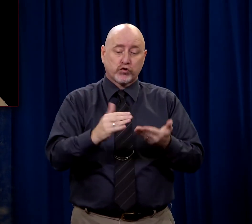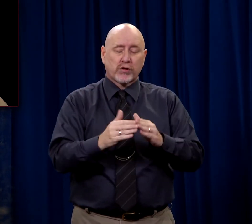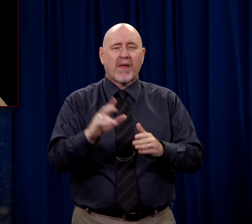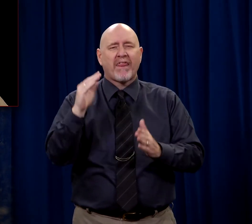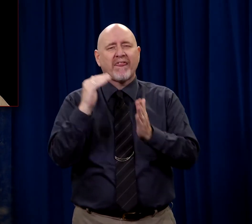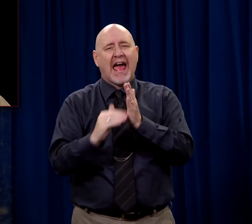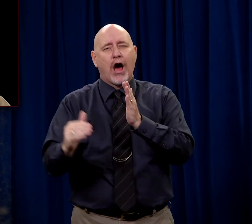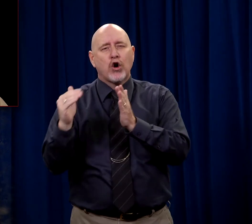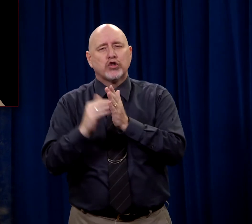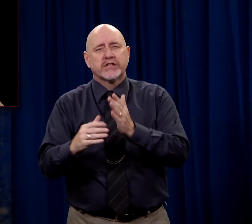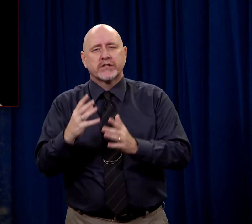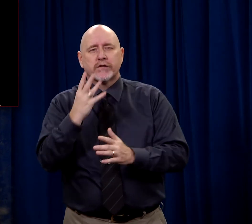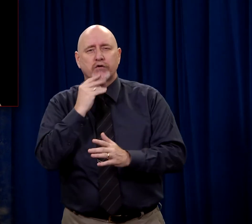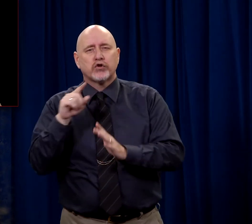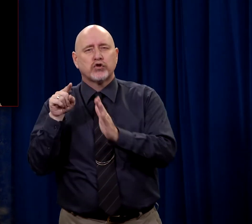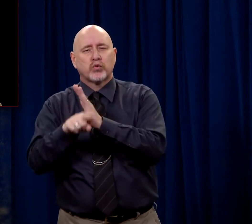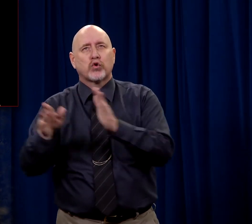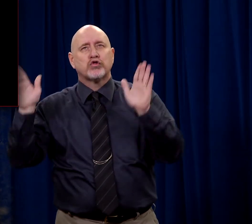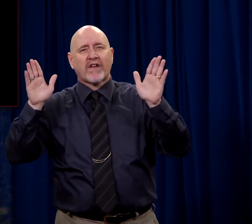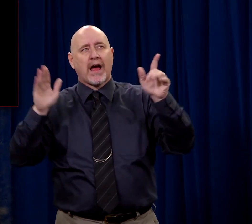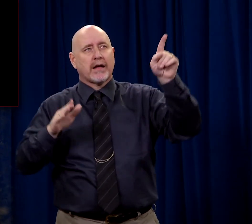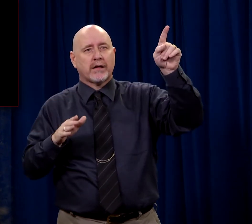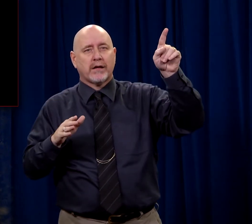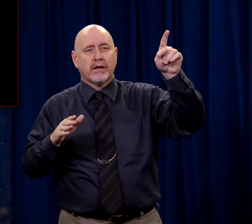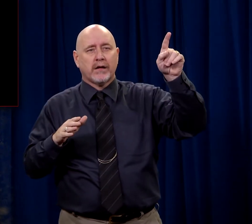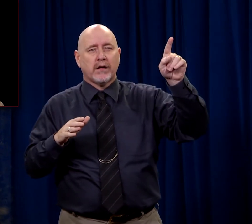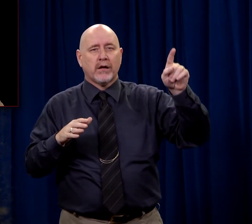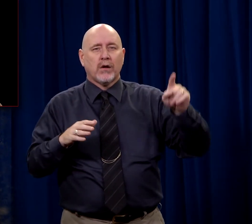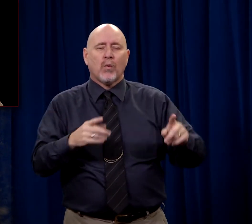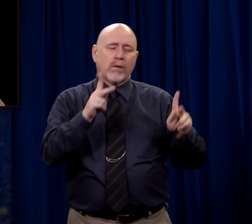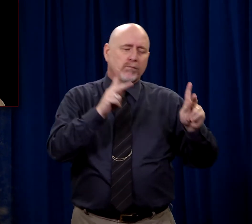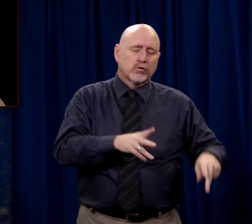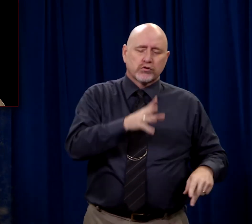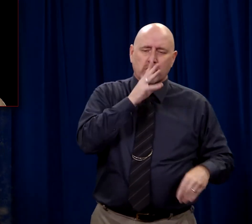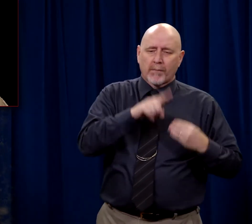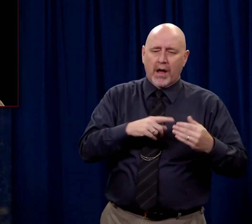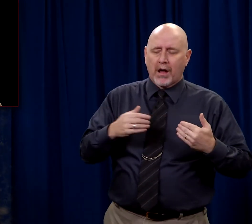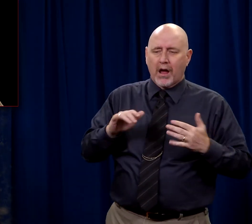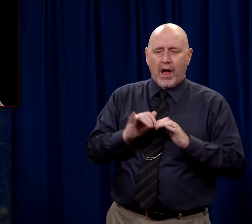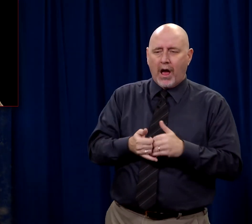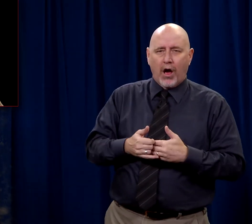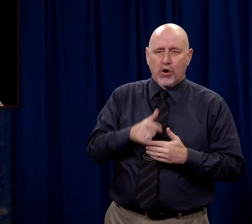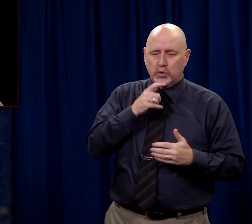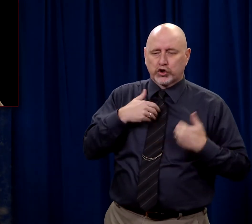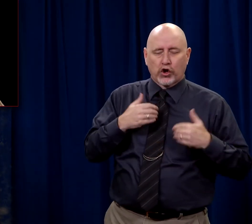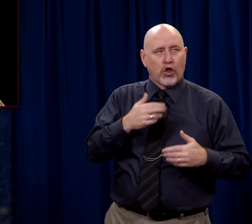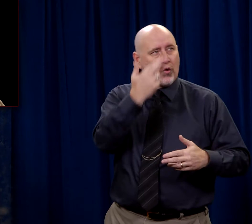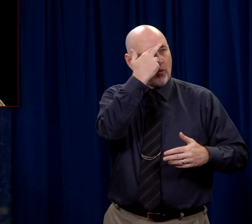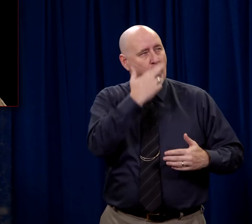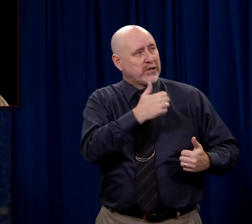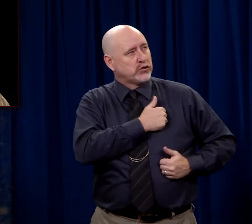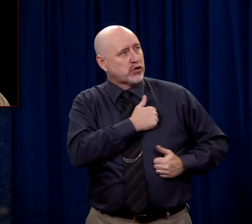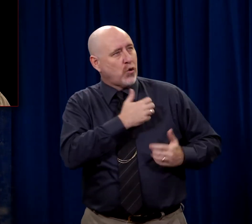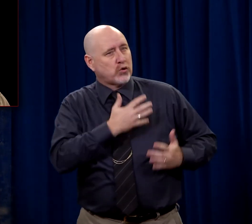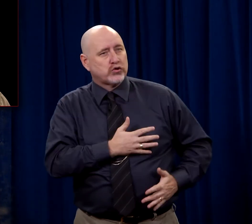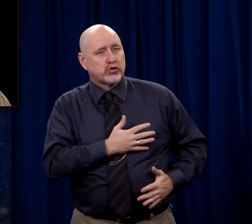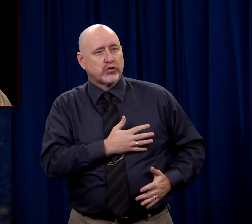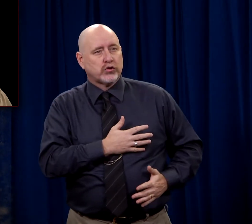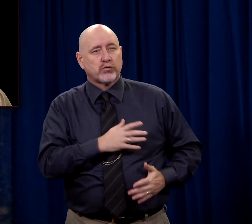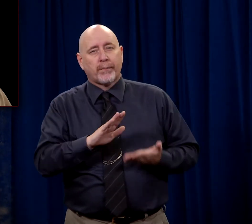Jews were crucified. One historian, Seneca the Younger, talked about how the Roman soldiers got a